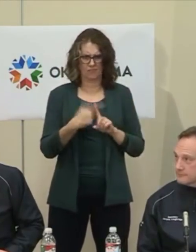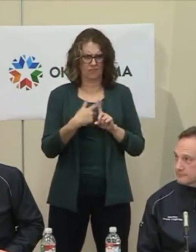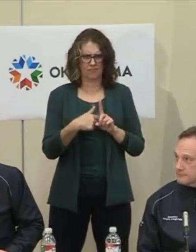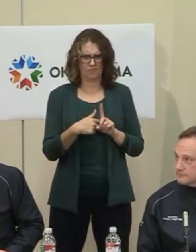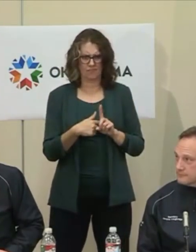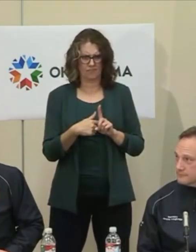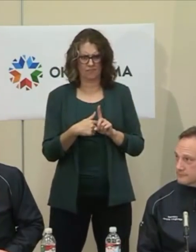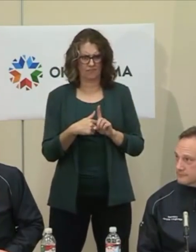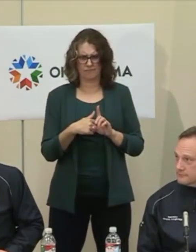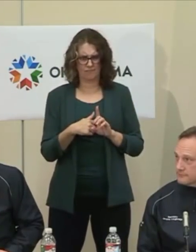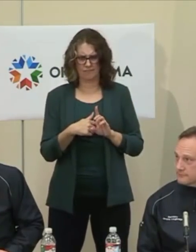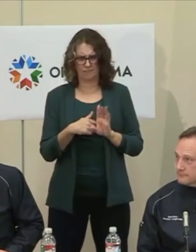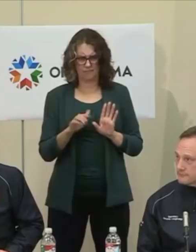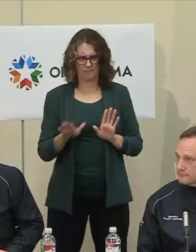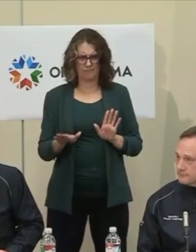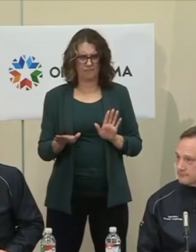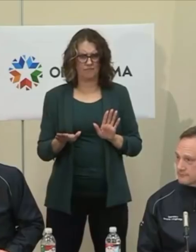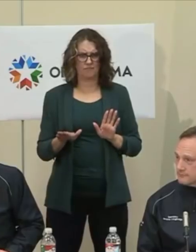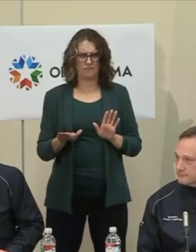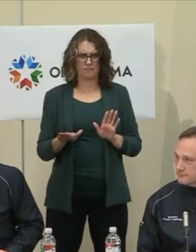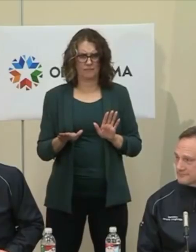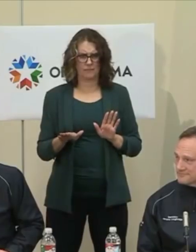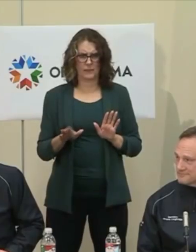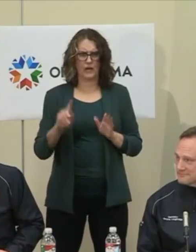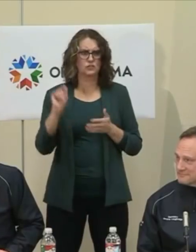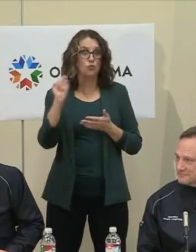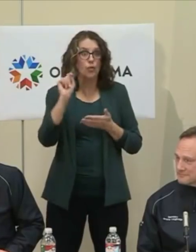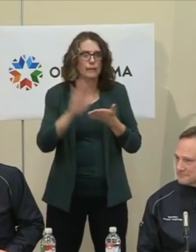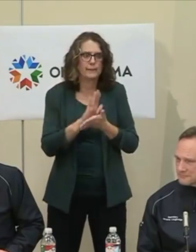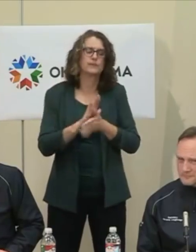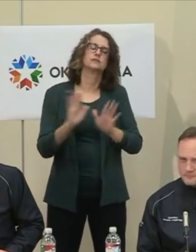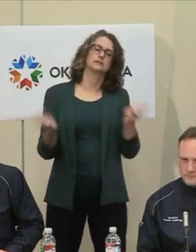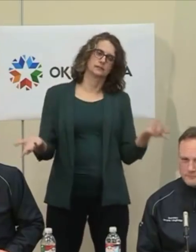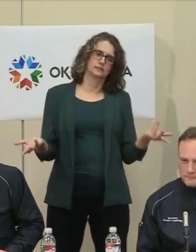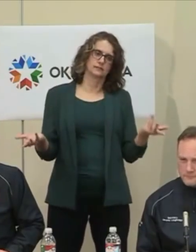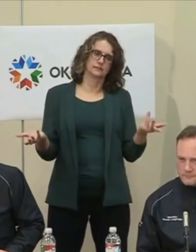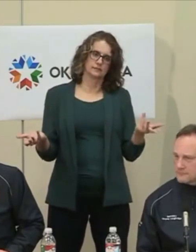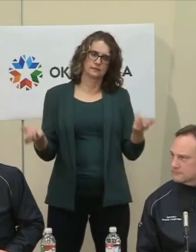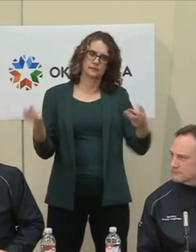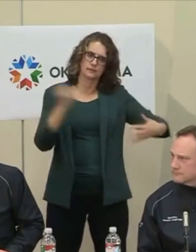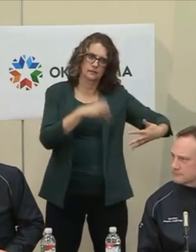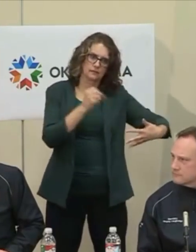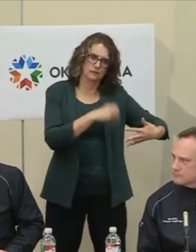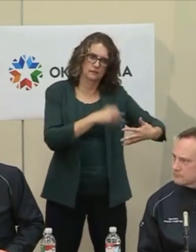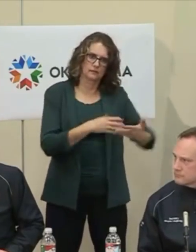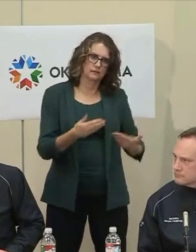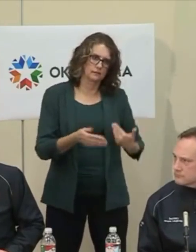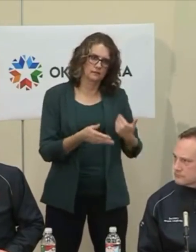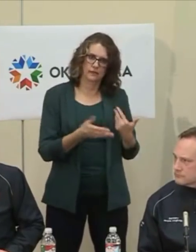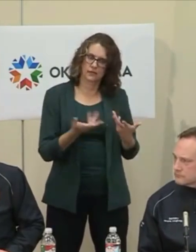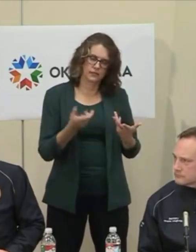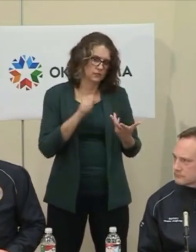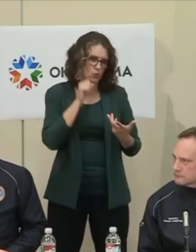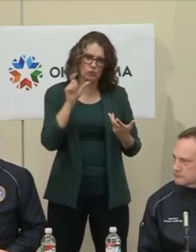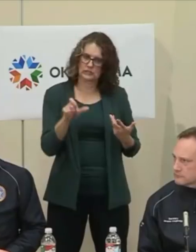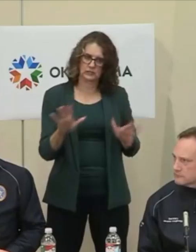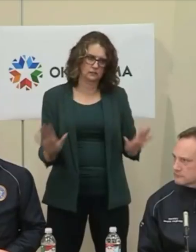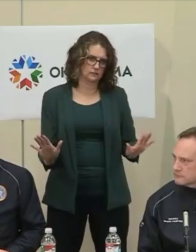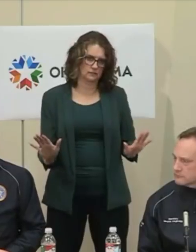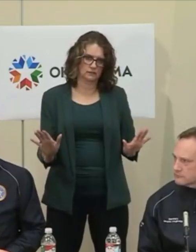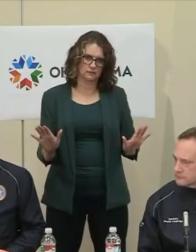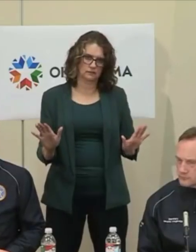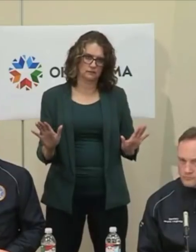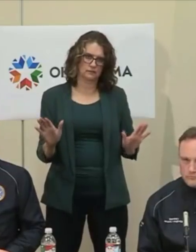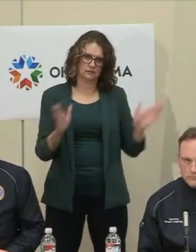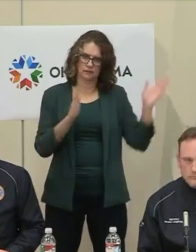And we've heard about toilet paper and the different stuff. But that supply chain will not be disrupted from the federal